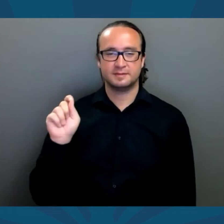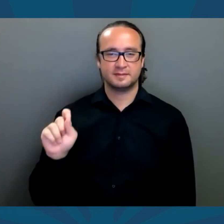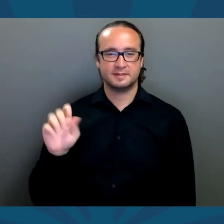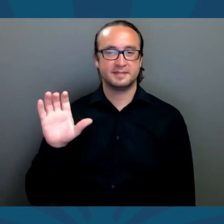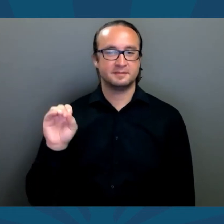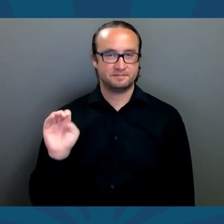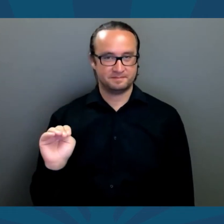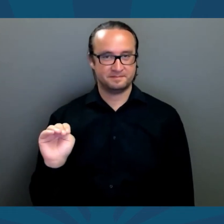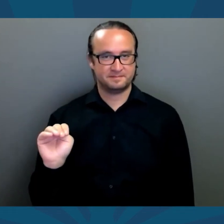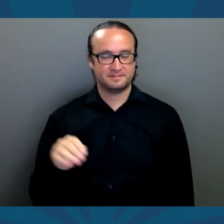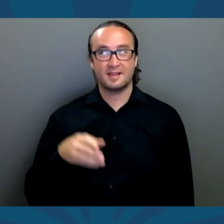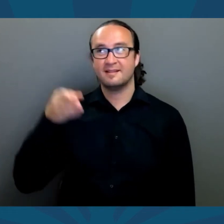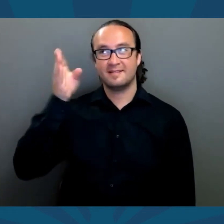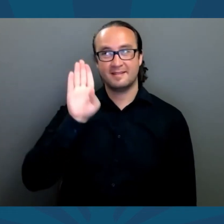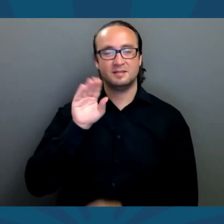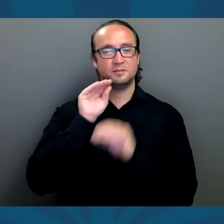.votekenbowers.com